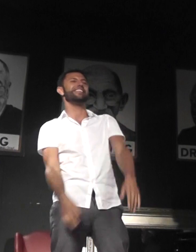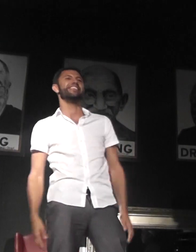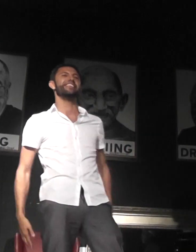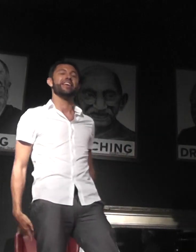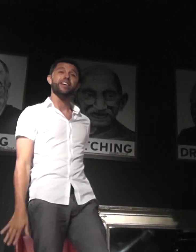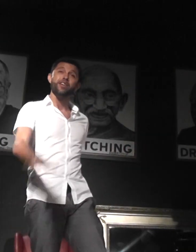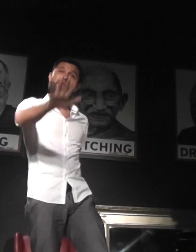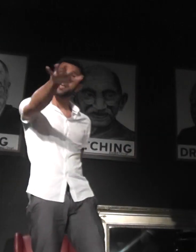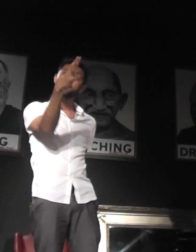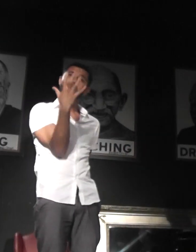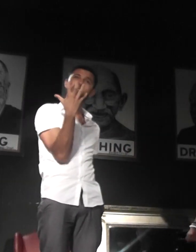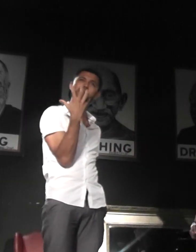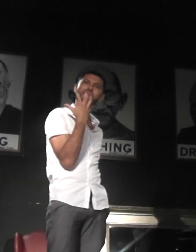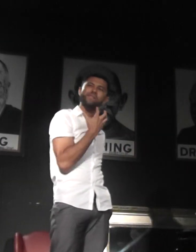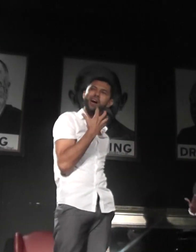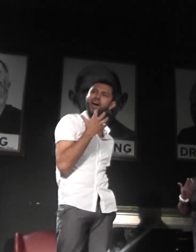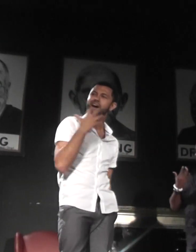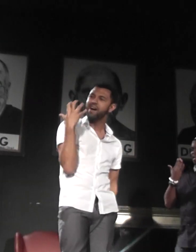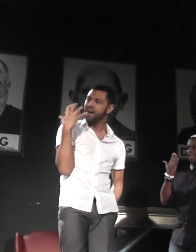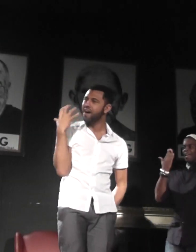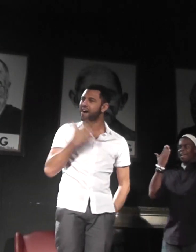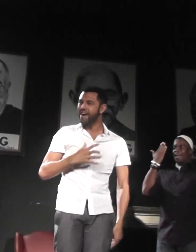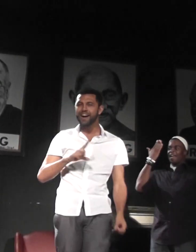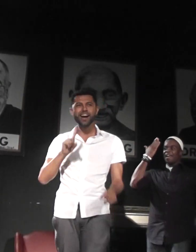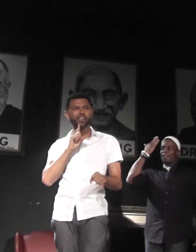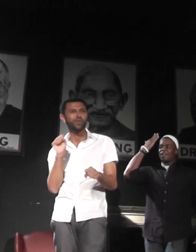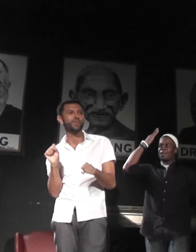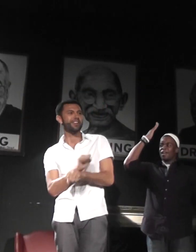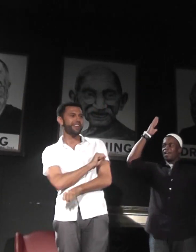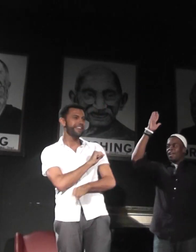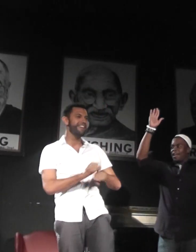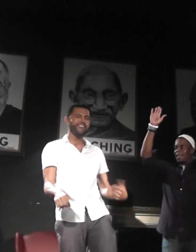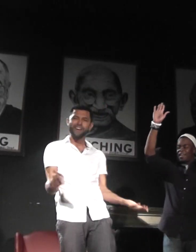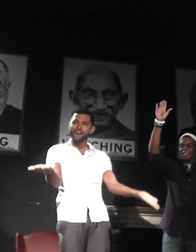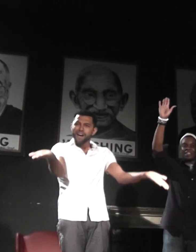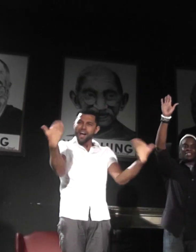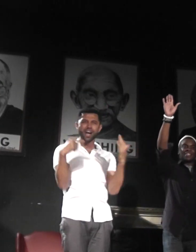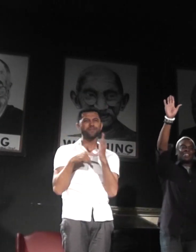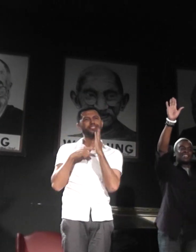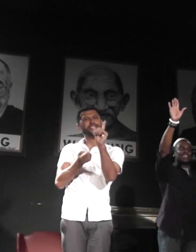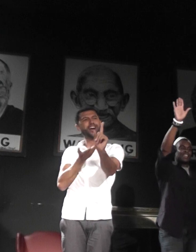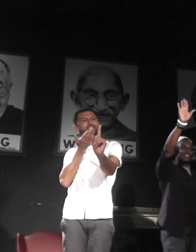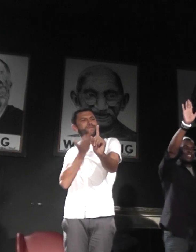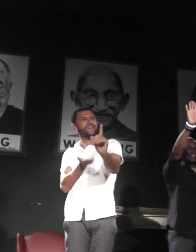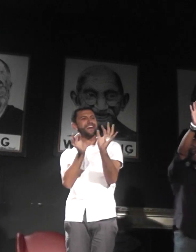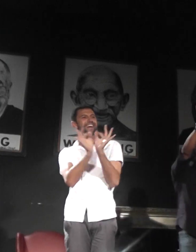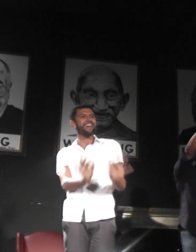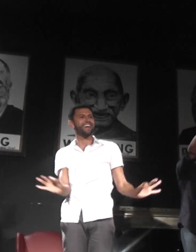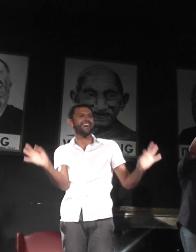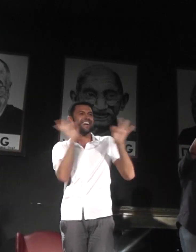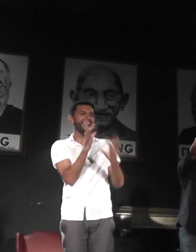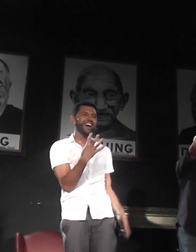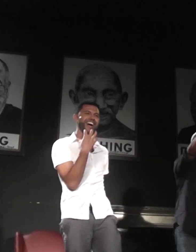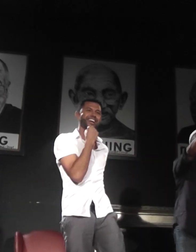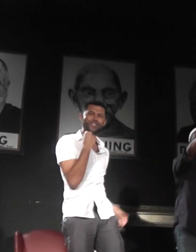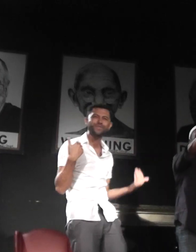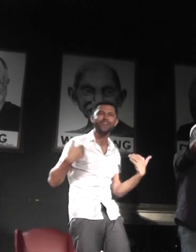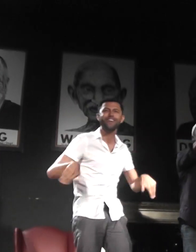Cause baby you're a firework Come on, you're what you're